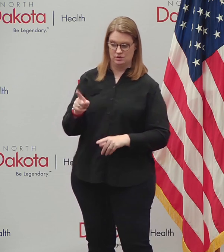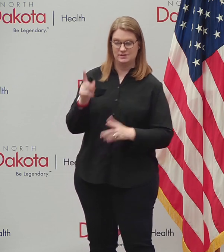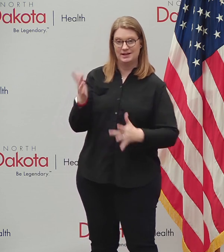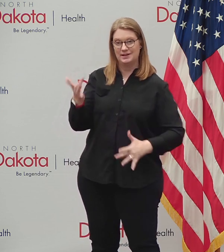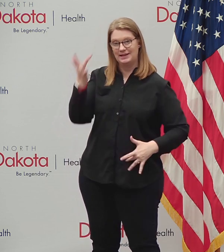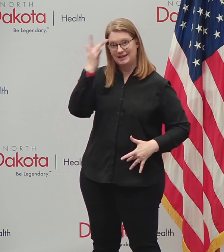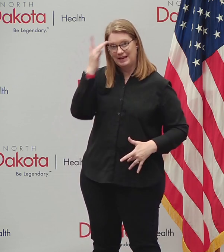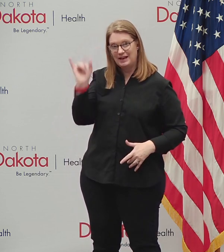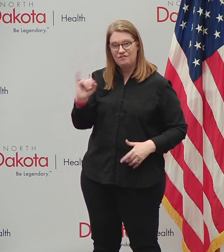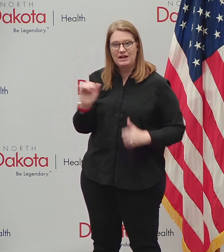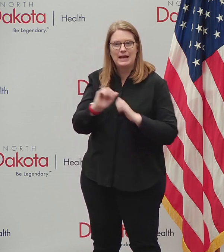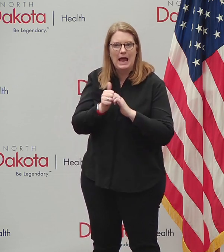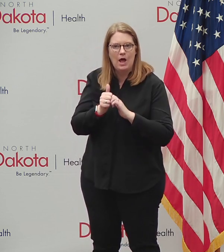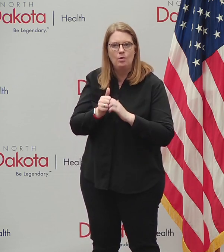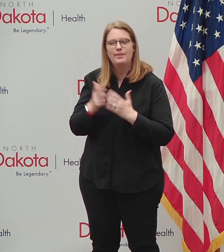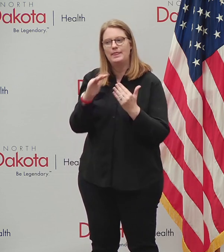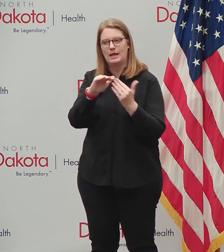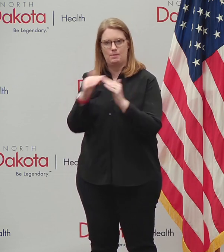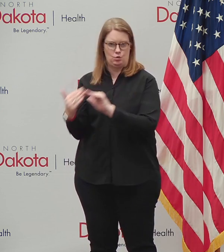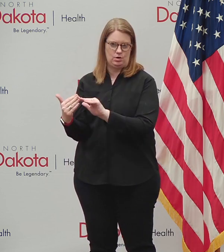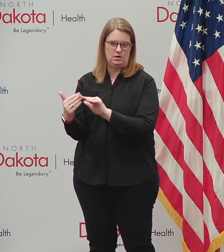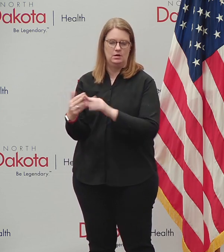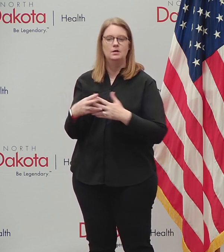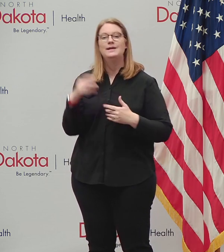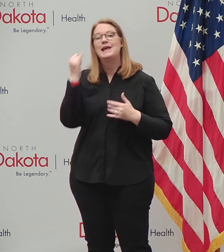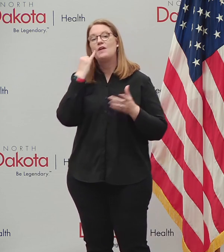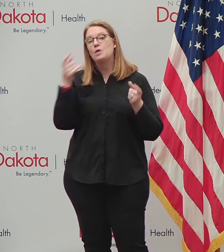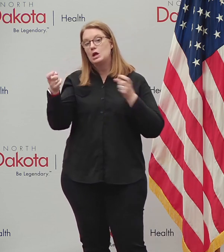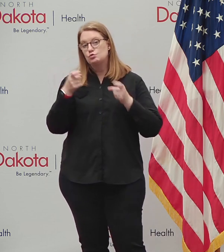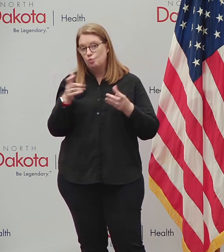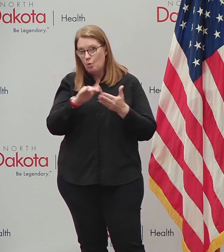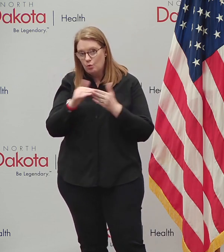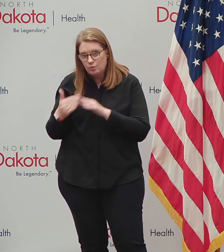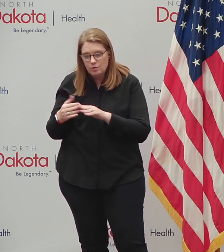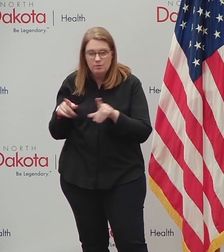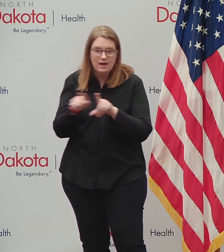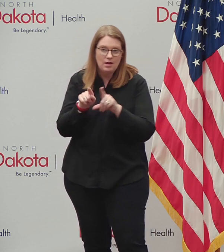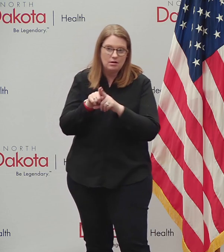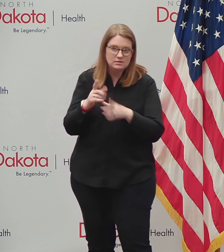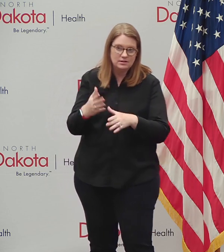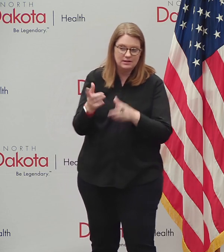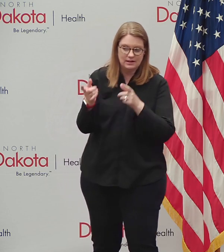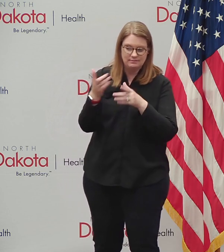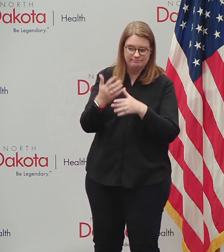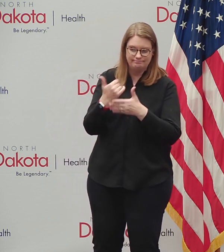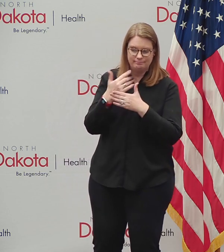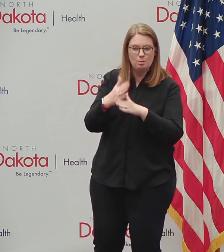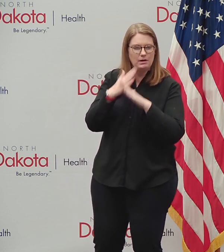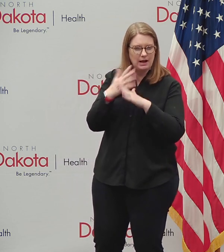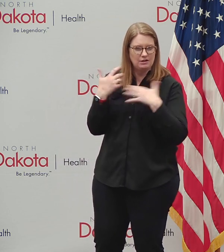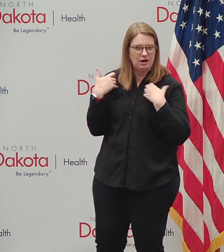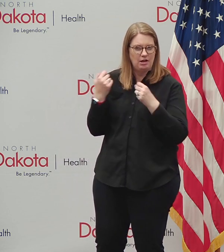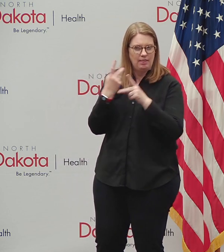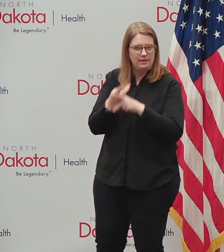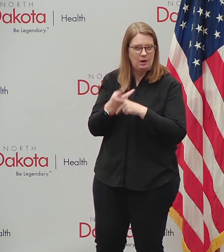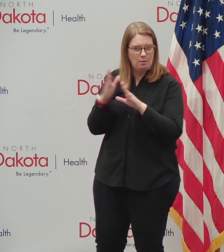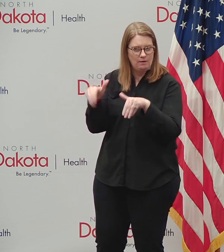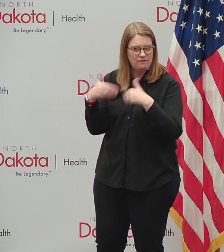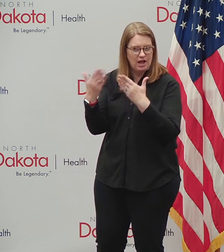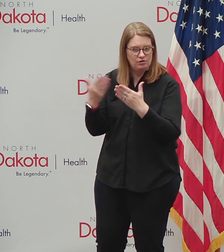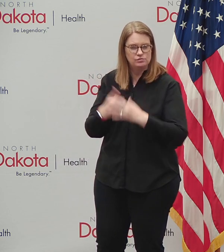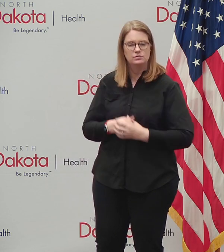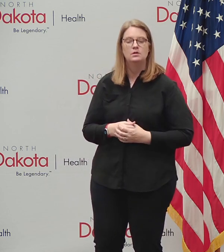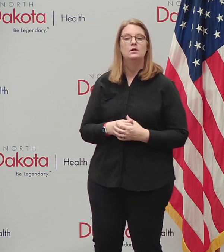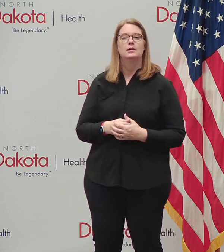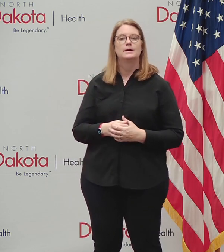is back out in the community. And that's why we say if we can control it in the community, we can protect our healthcare providers. And so it is, uh, we know